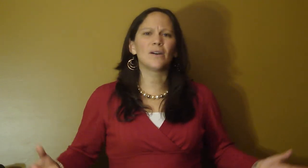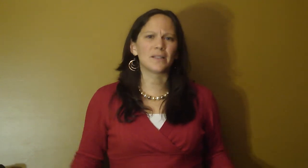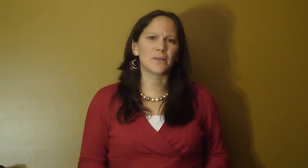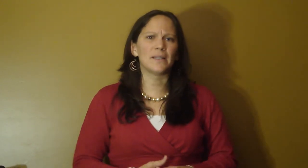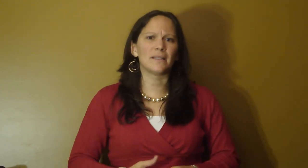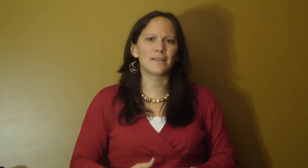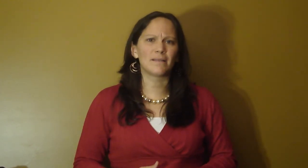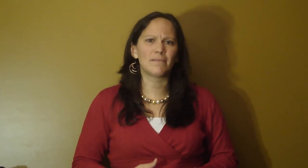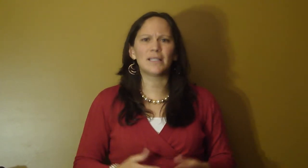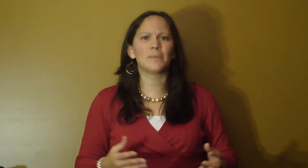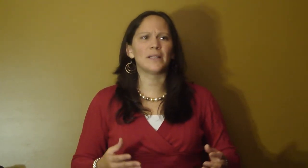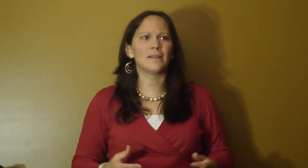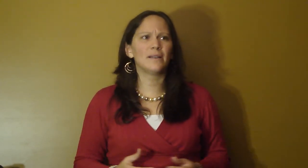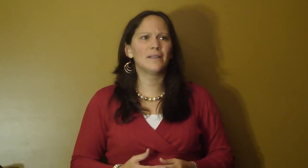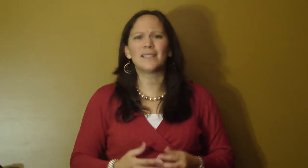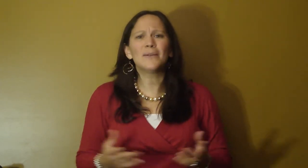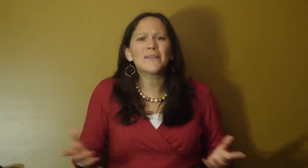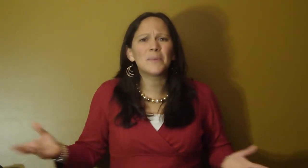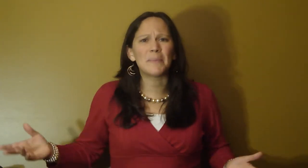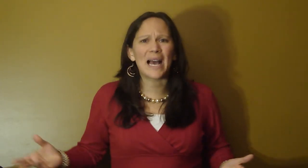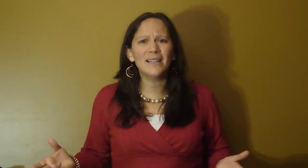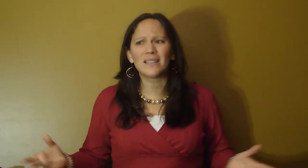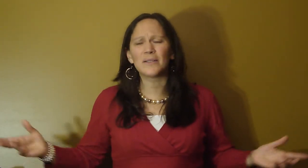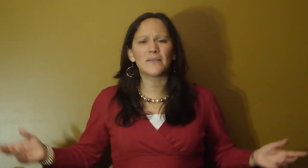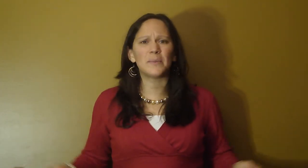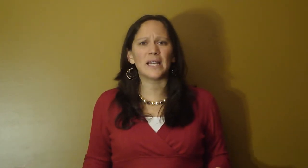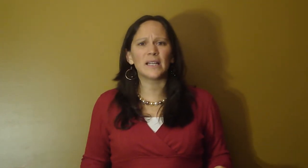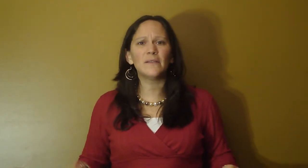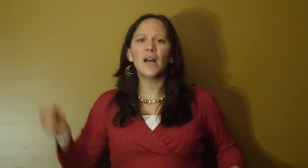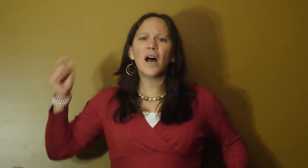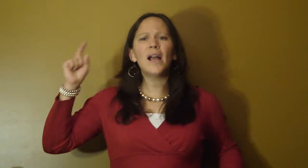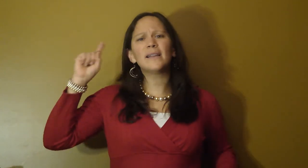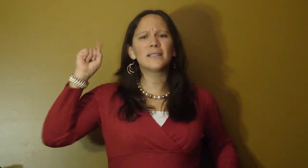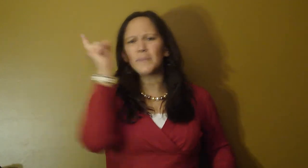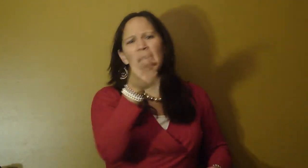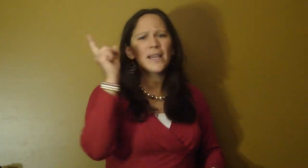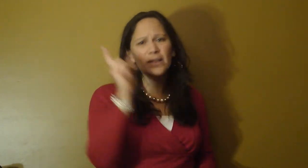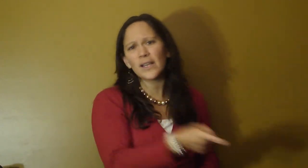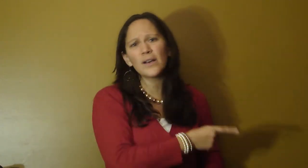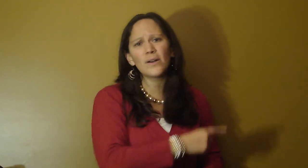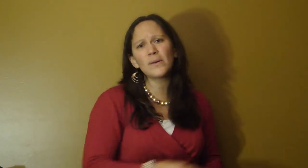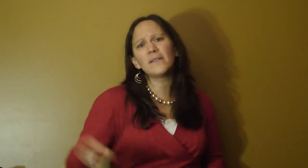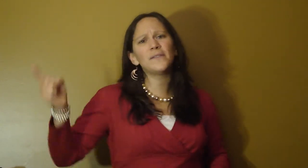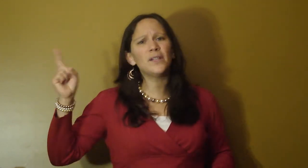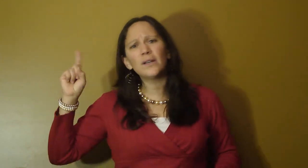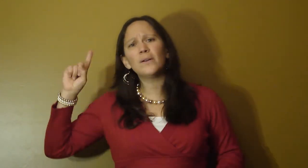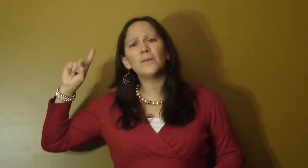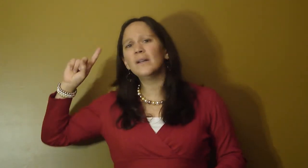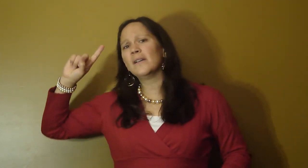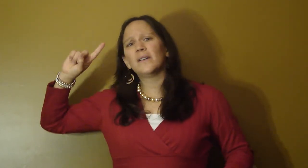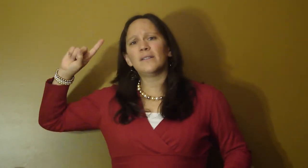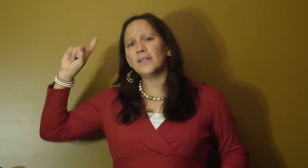consequences? Discipline. Does it always have to be bad? Does it always have to be negative? I'm going to spank you if you do